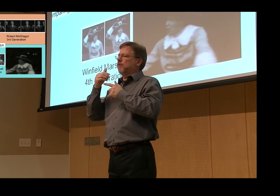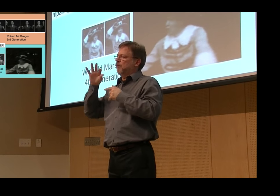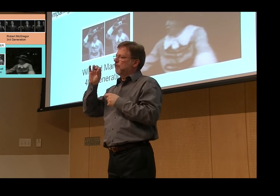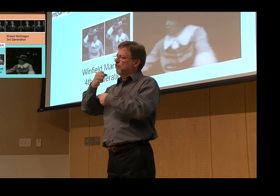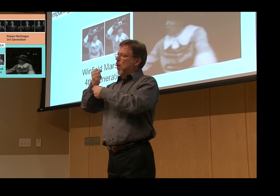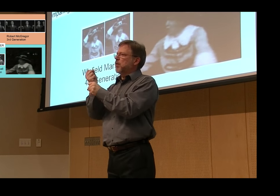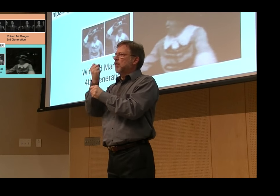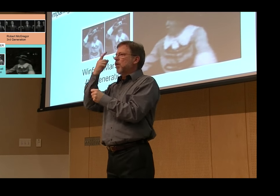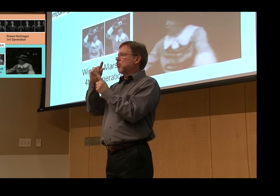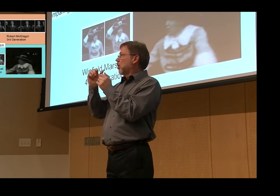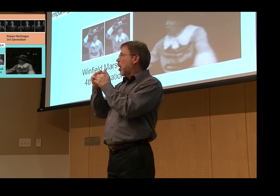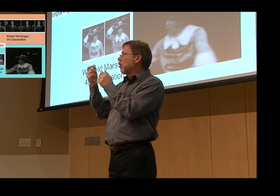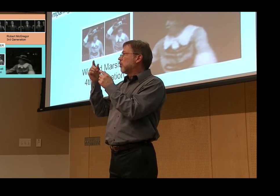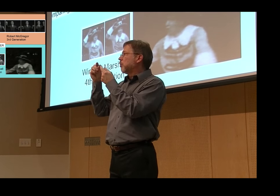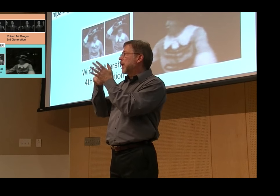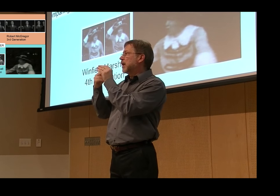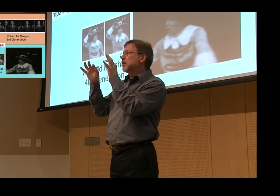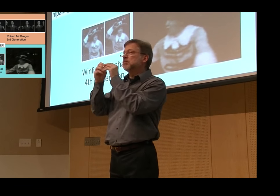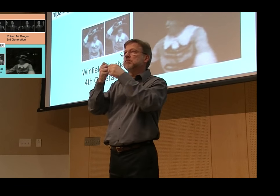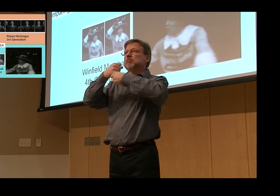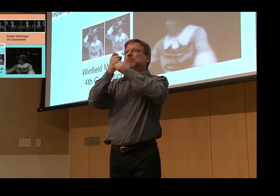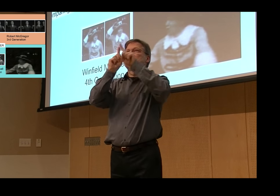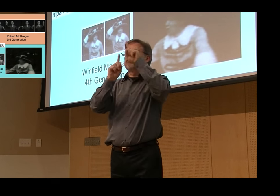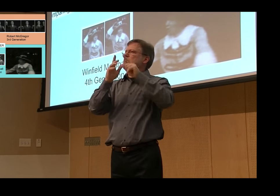in the 1910 through 1920 period.